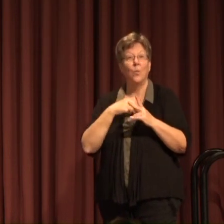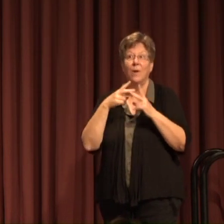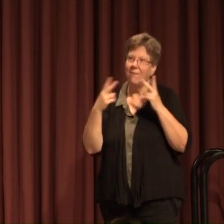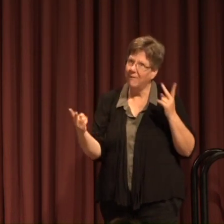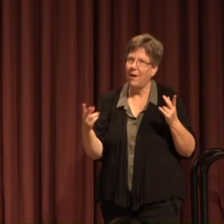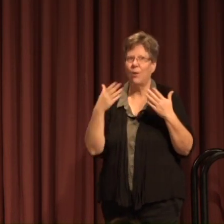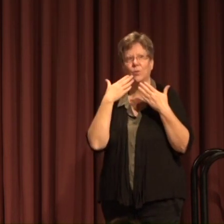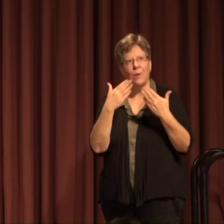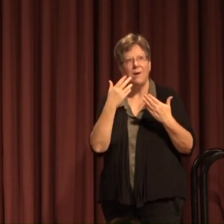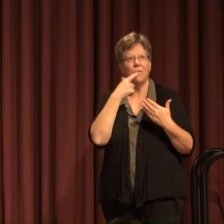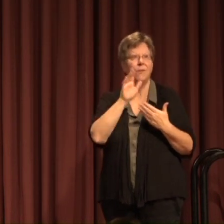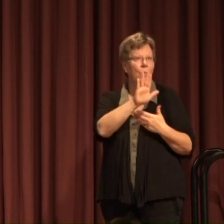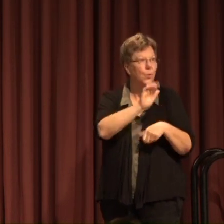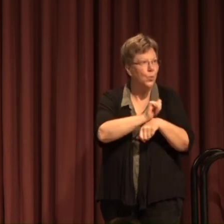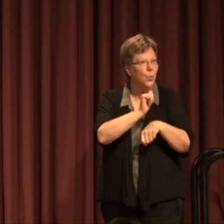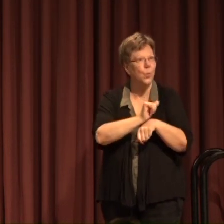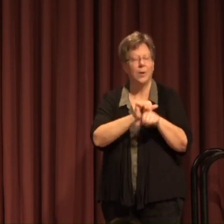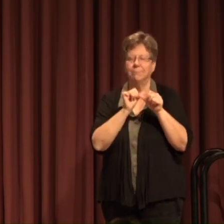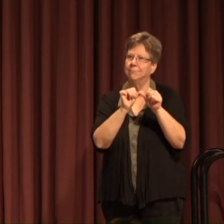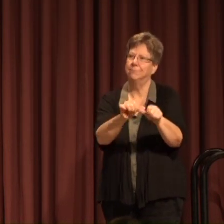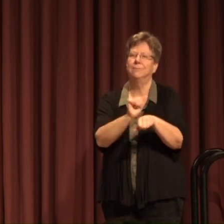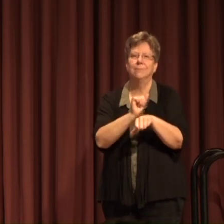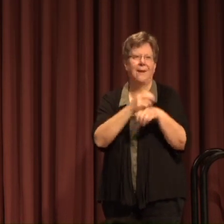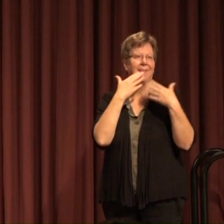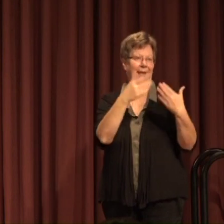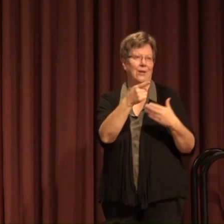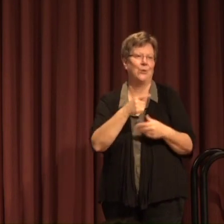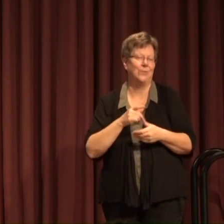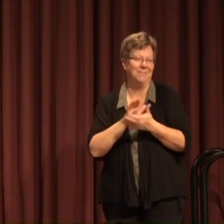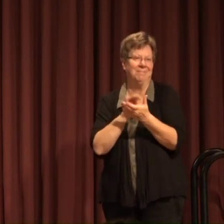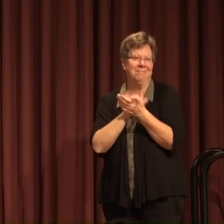very grateful for your service and your continued work thank you